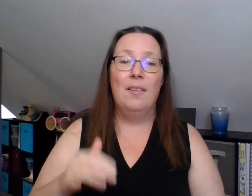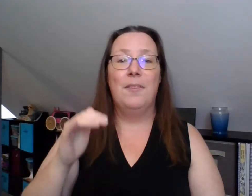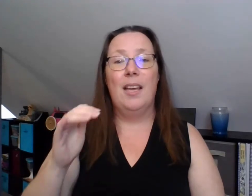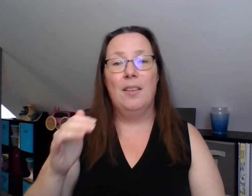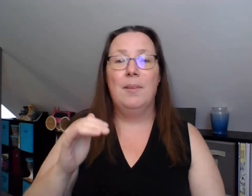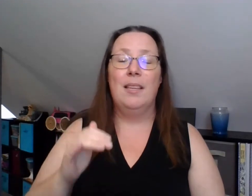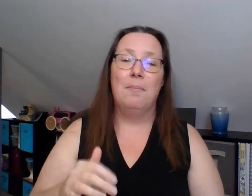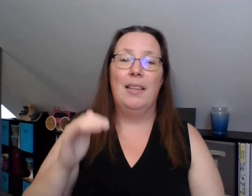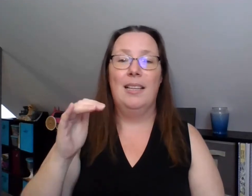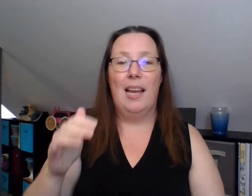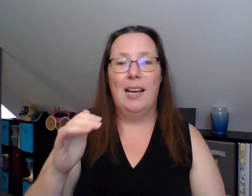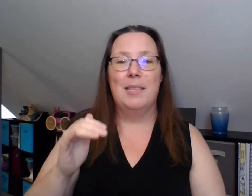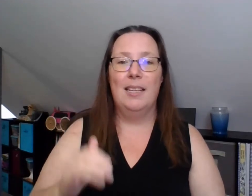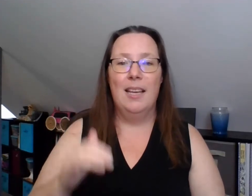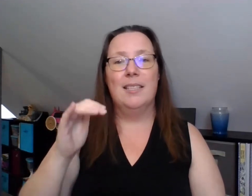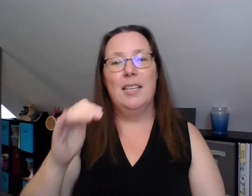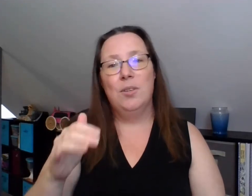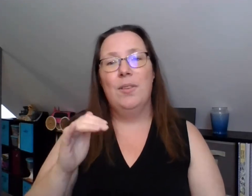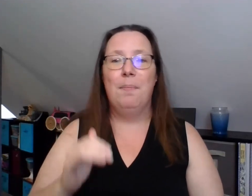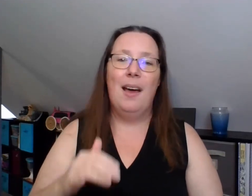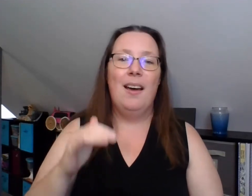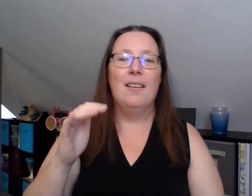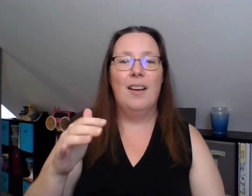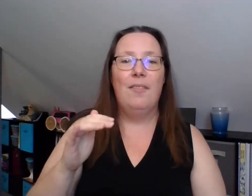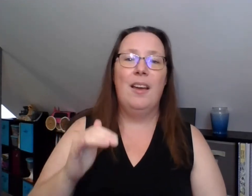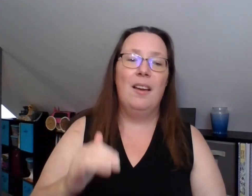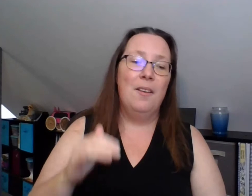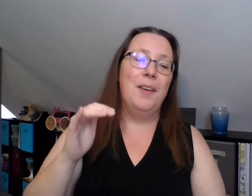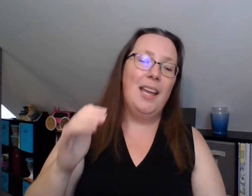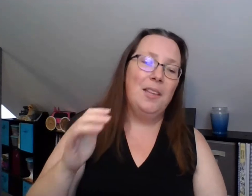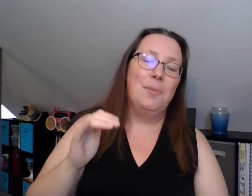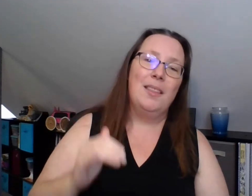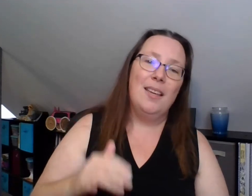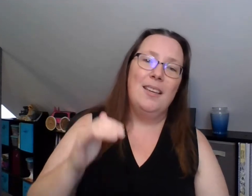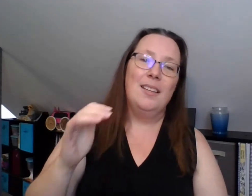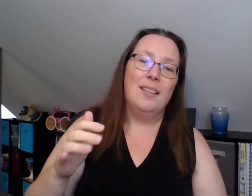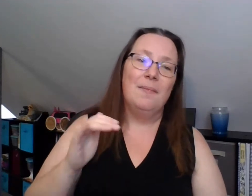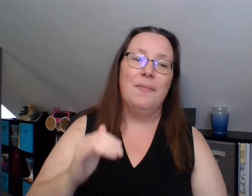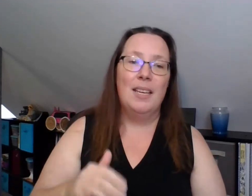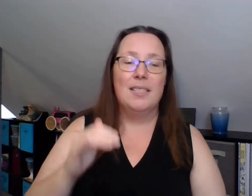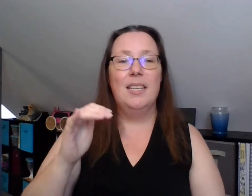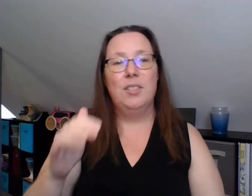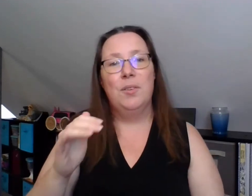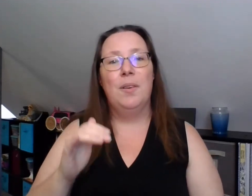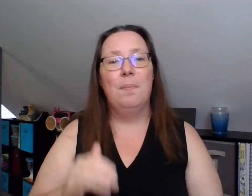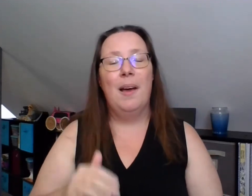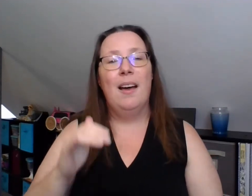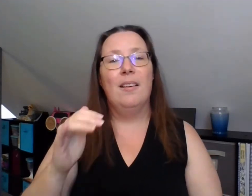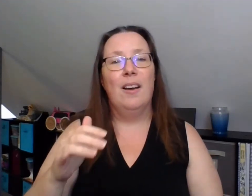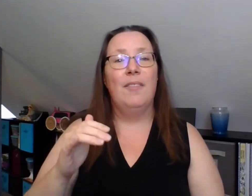faith within. Melody line comes in. Sing to the power of the faith within. Sing to the power of